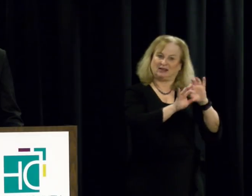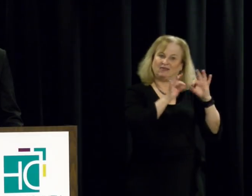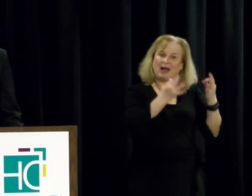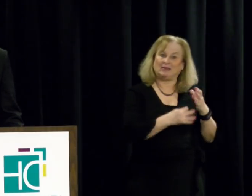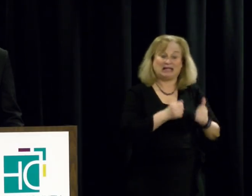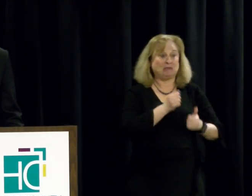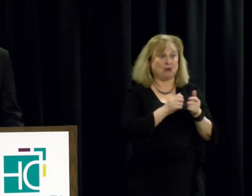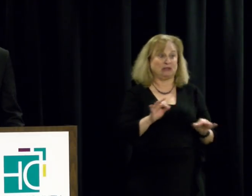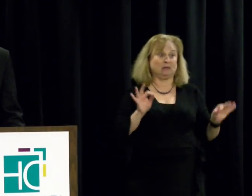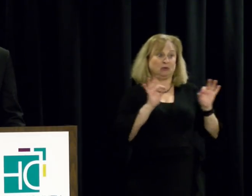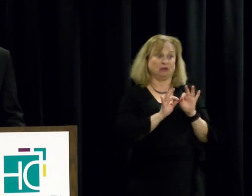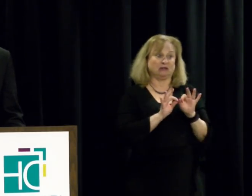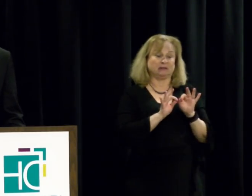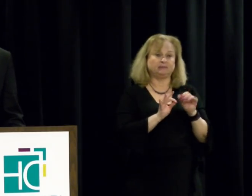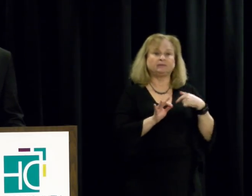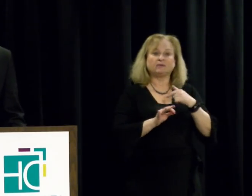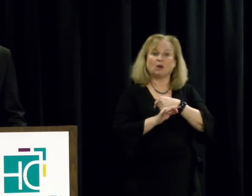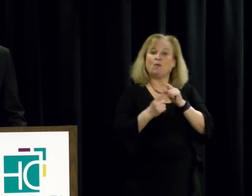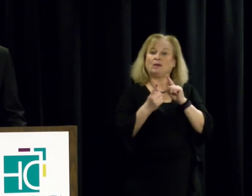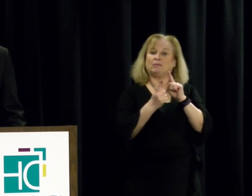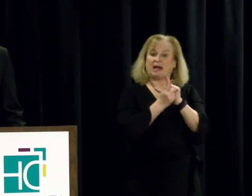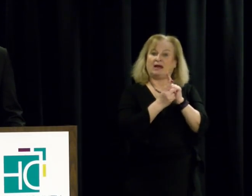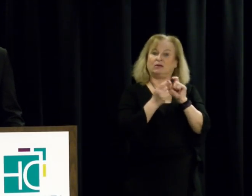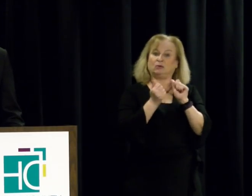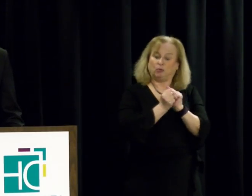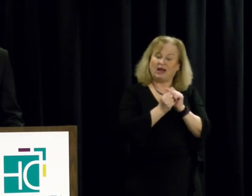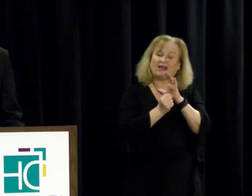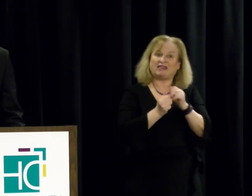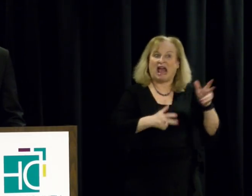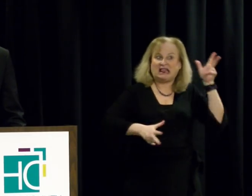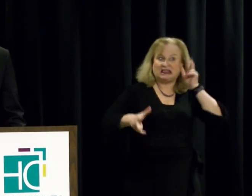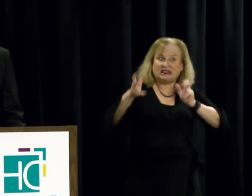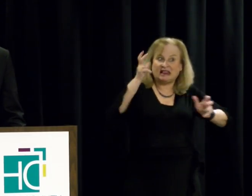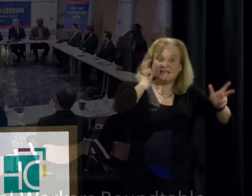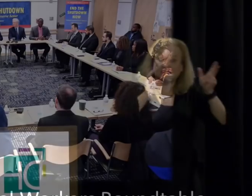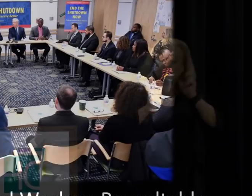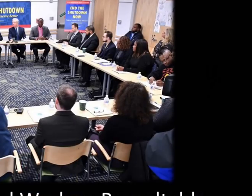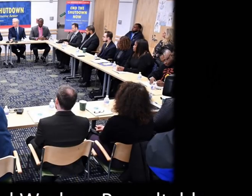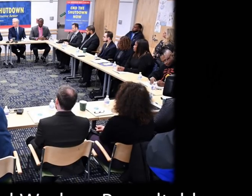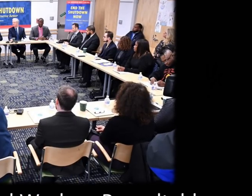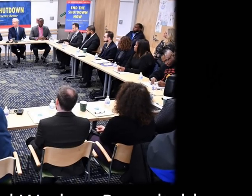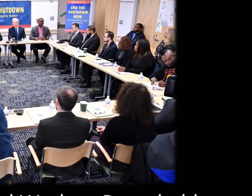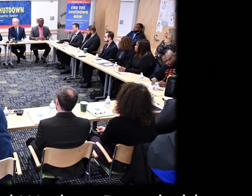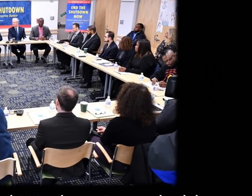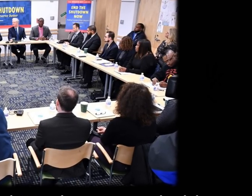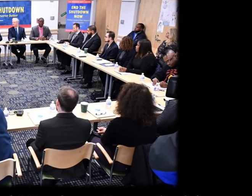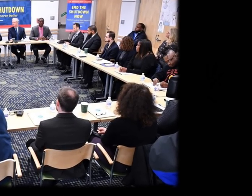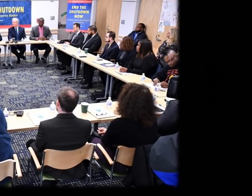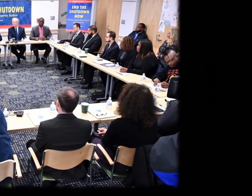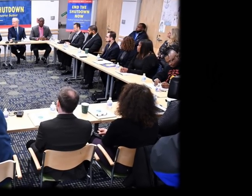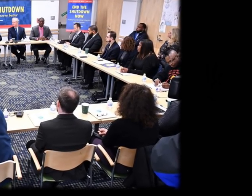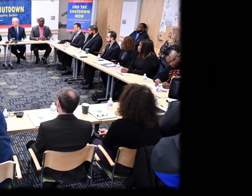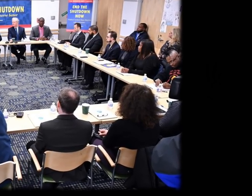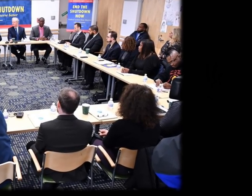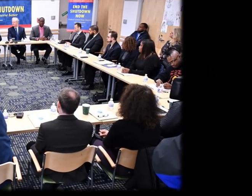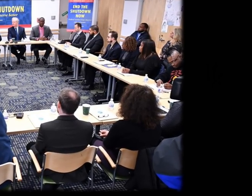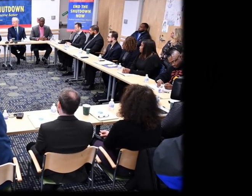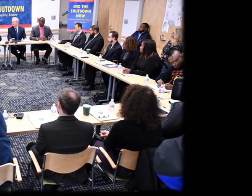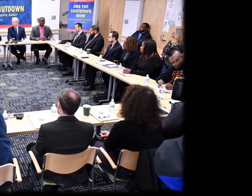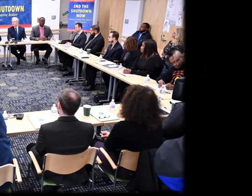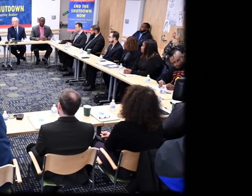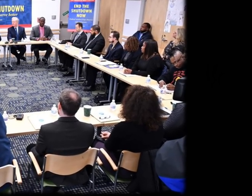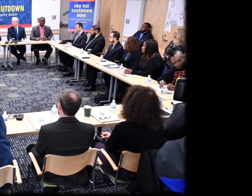most importantly, we met with and listened to our federal workers and our federal